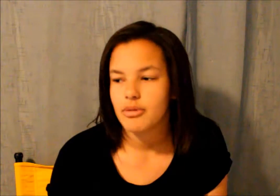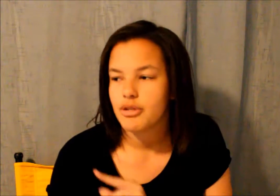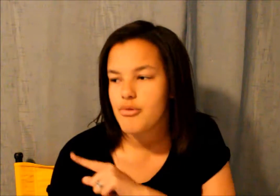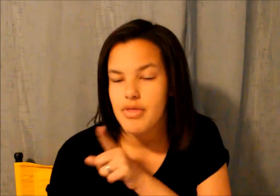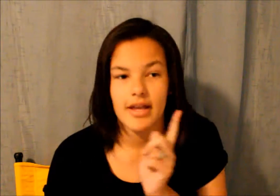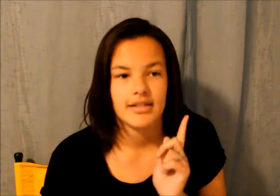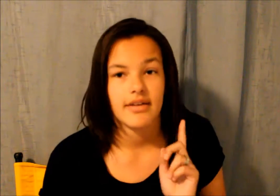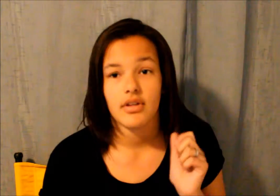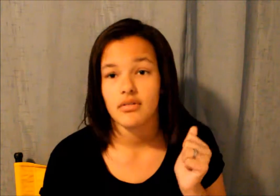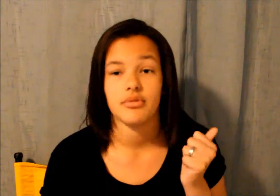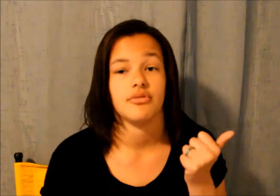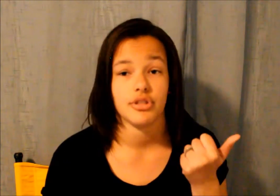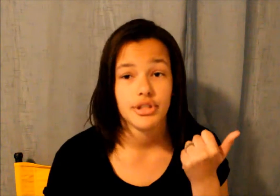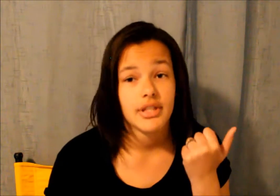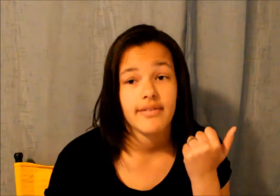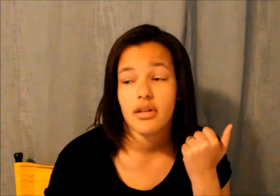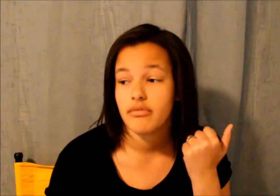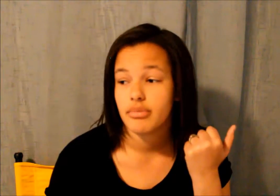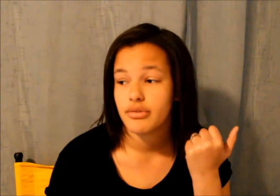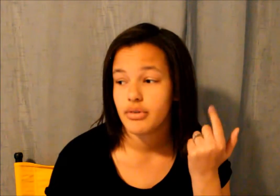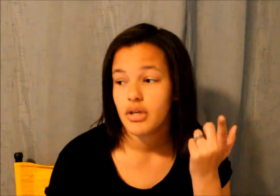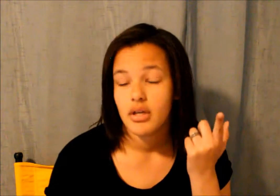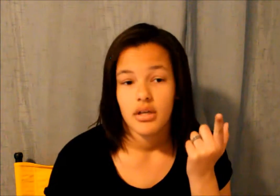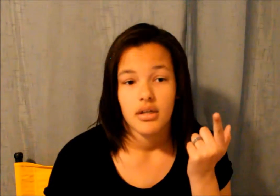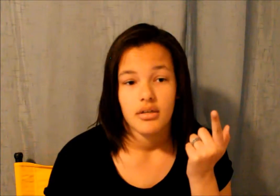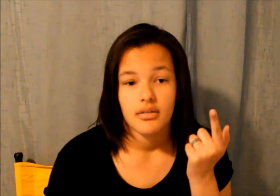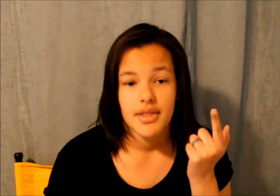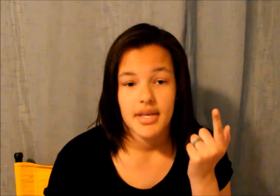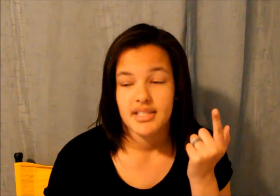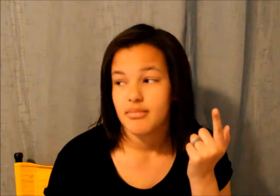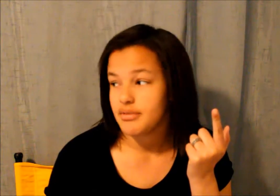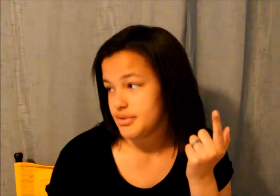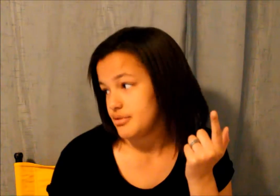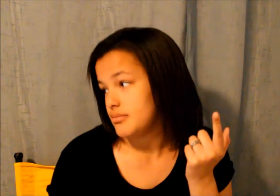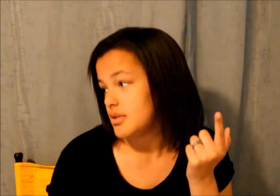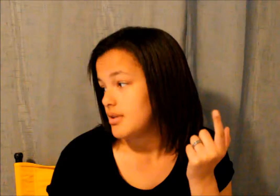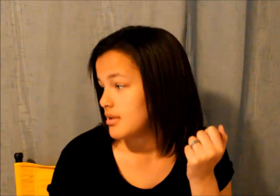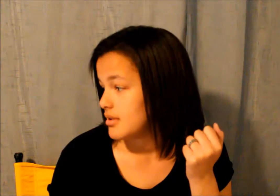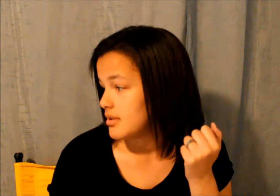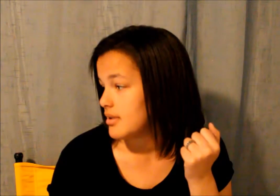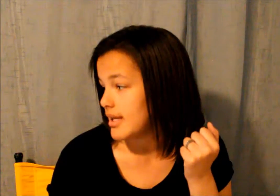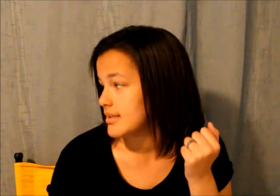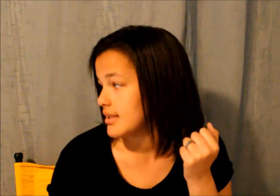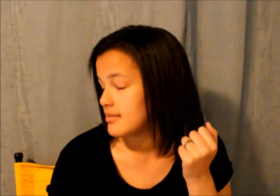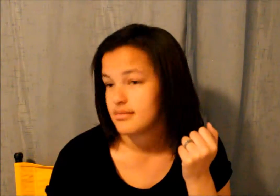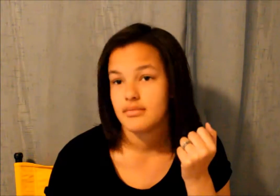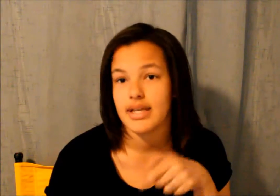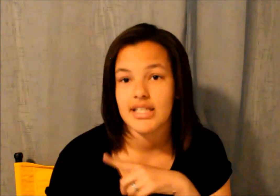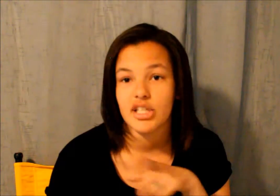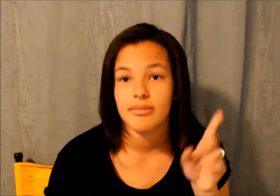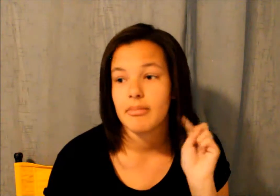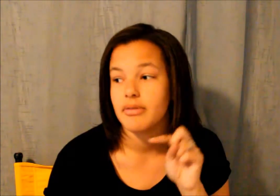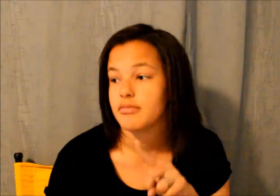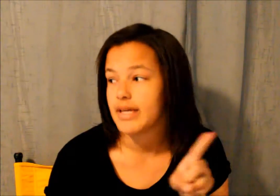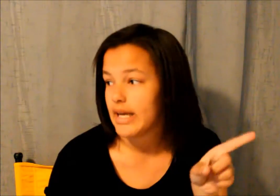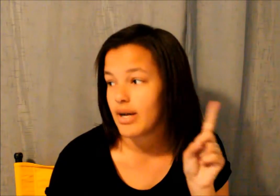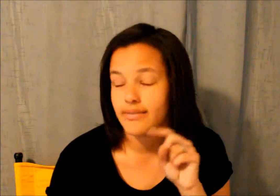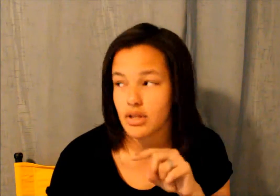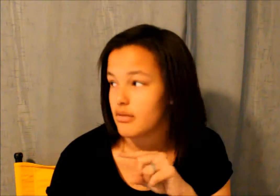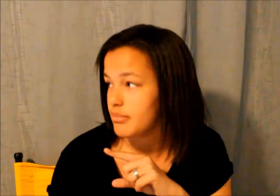blue things i have a lot of blue shirts i have a lot of blue things in my room as i as i look around my room right now i have a lot of